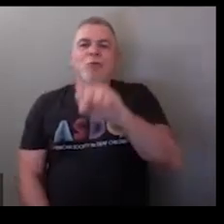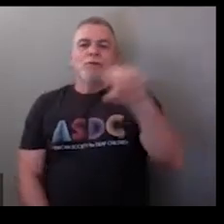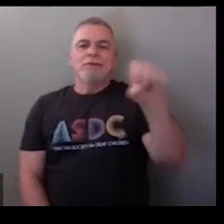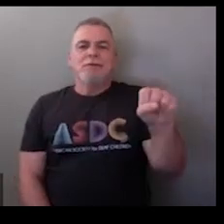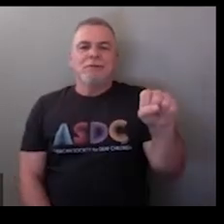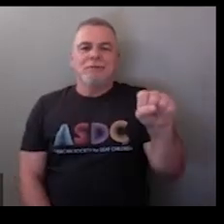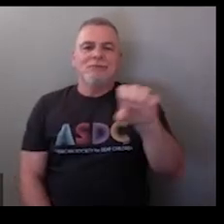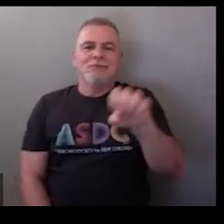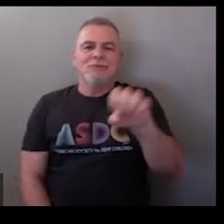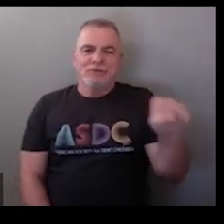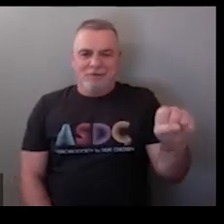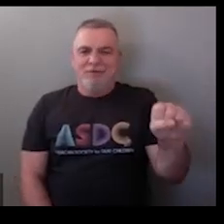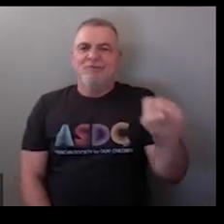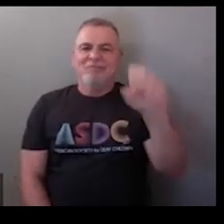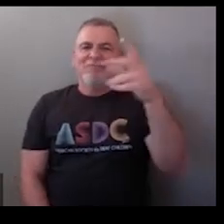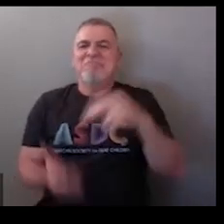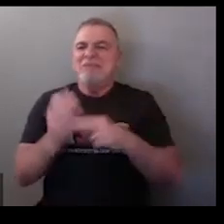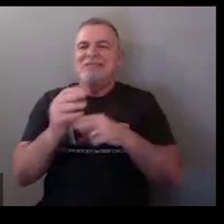social studies